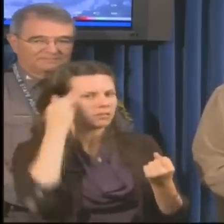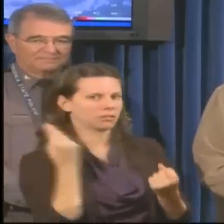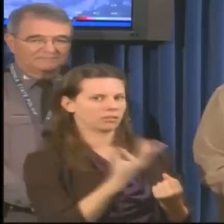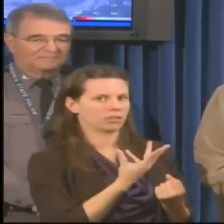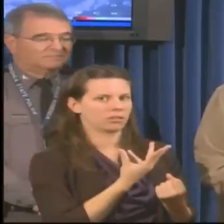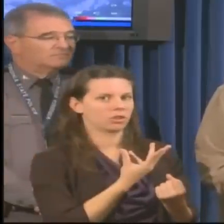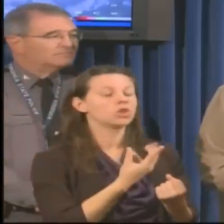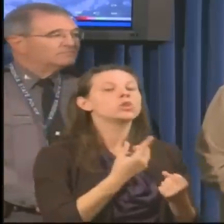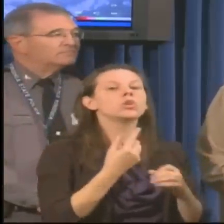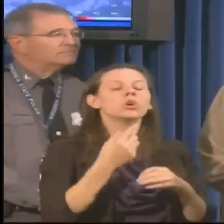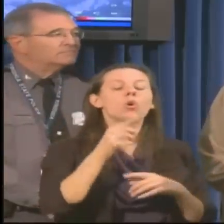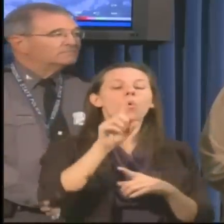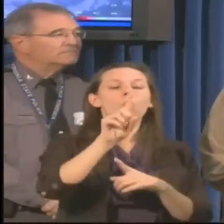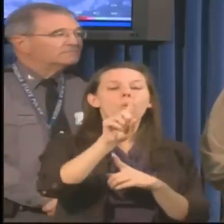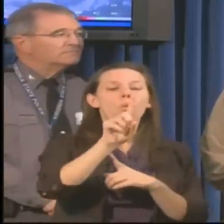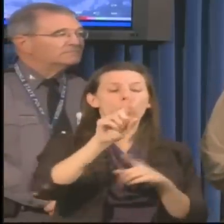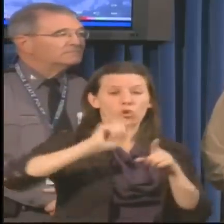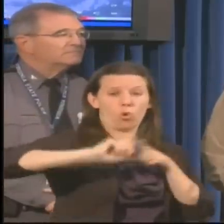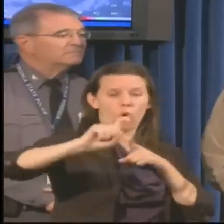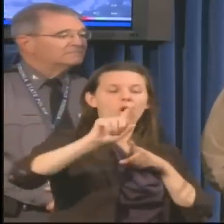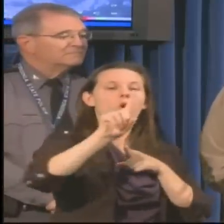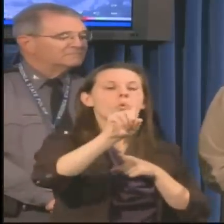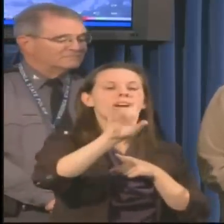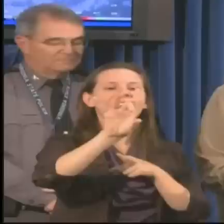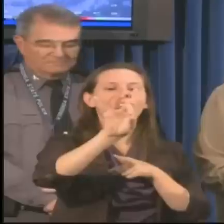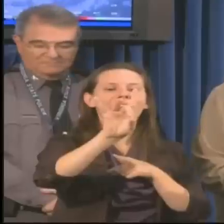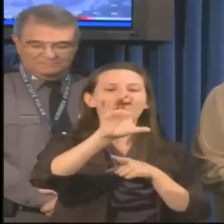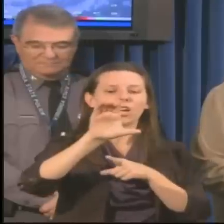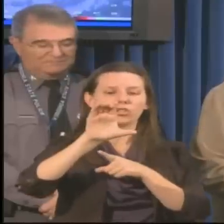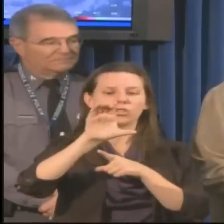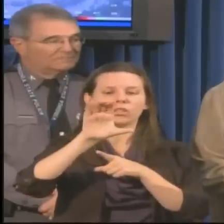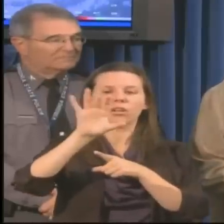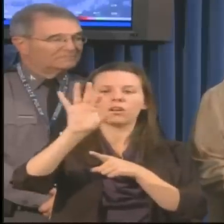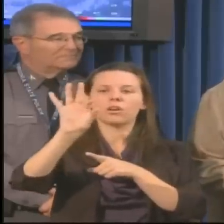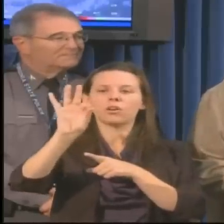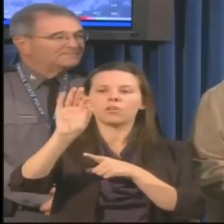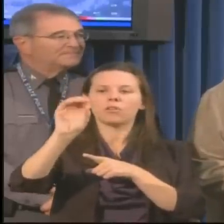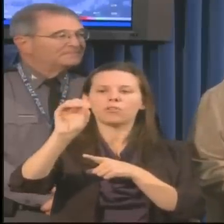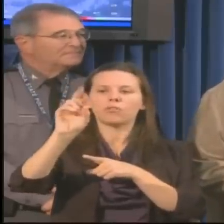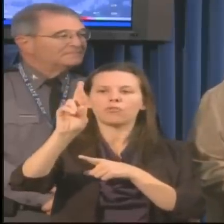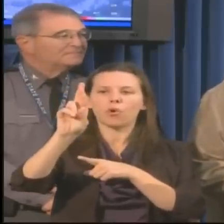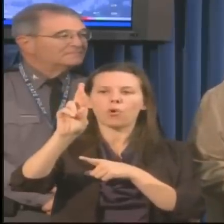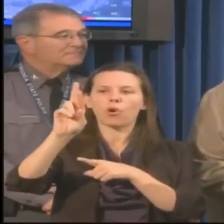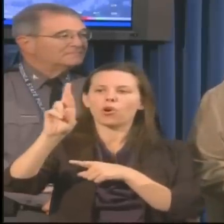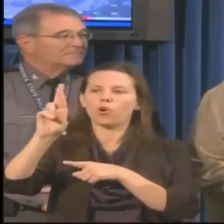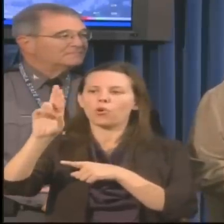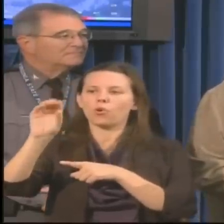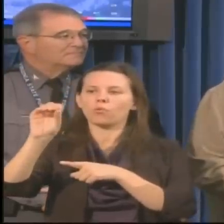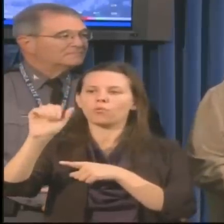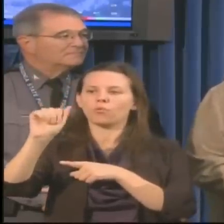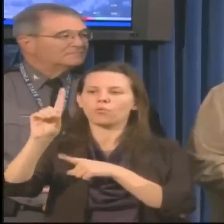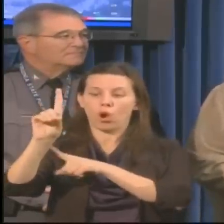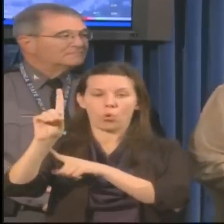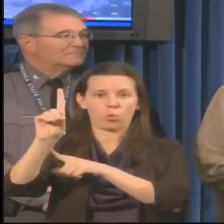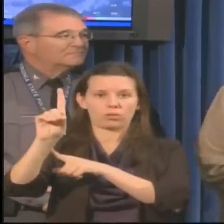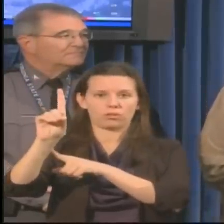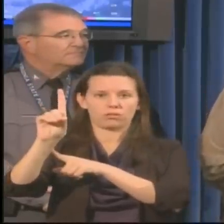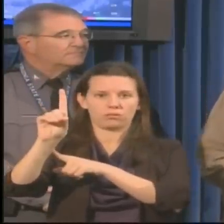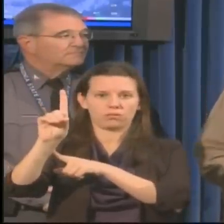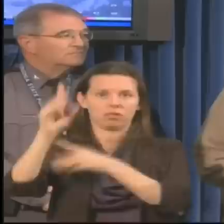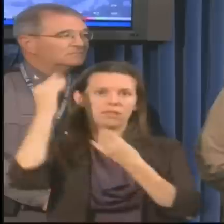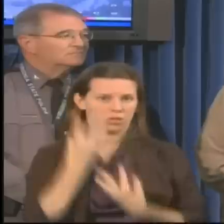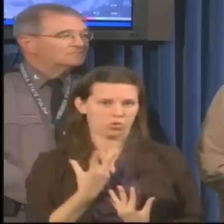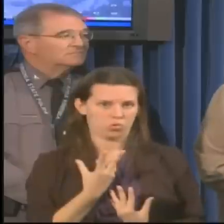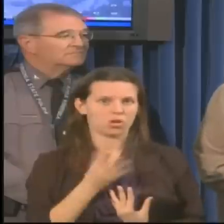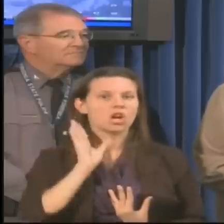-FOR-ROAD, R-O-A-D, and report any condition and we will address it. At this point,